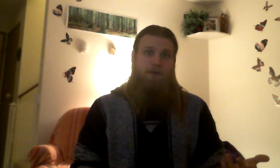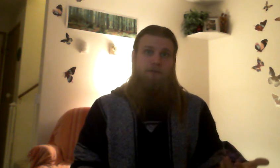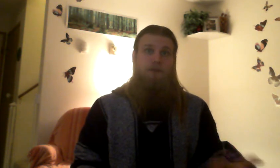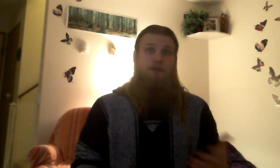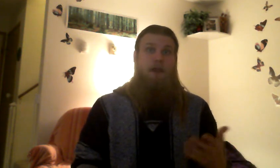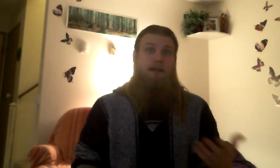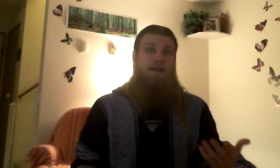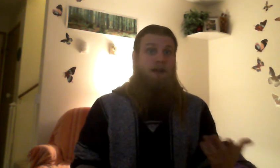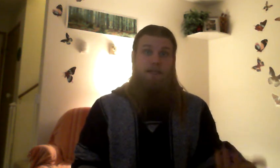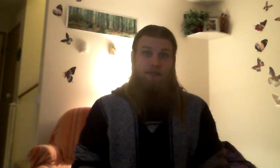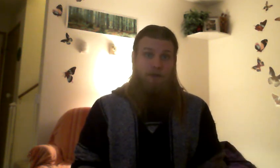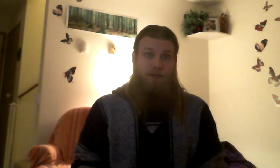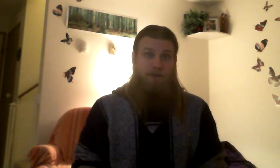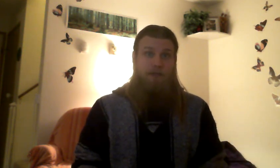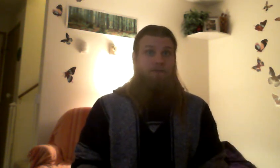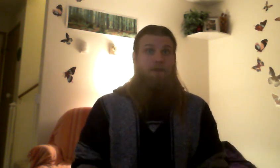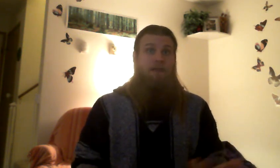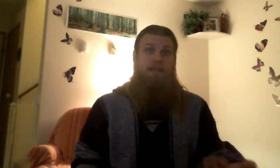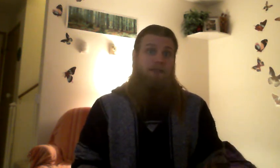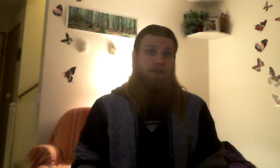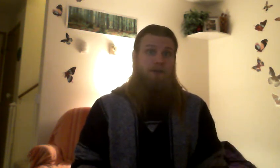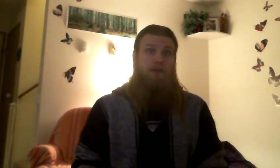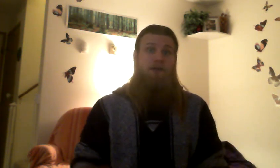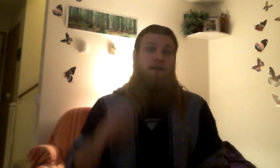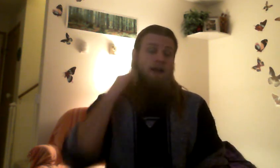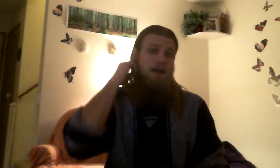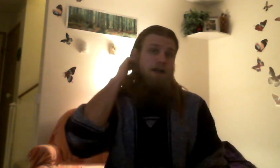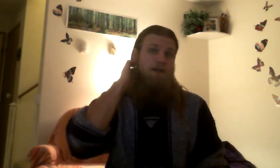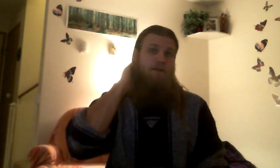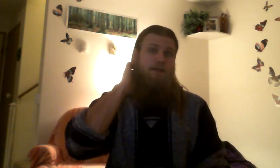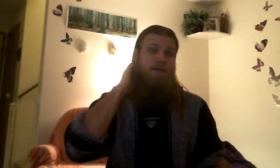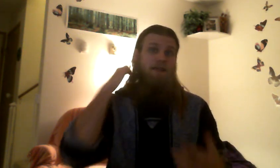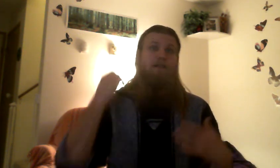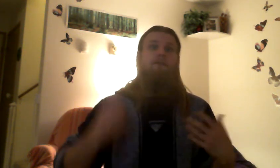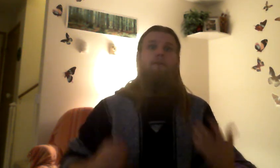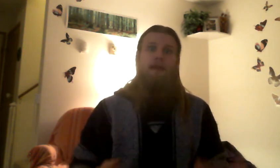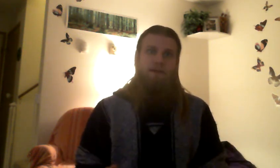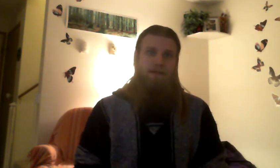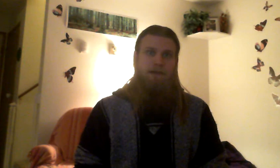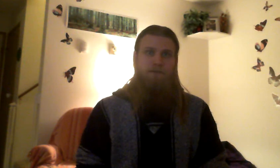for your eye to not get stronger. And if your eye is getting stronger, it will repair itself.